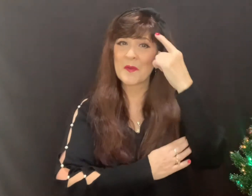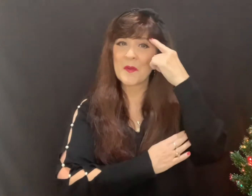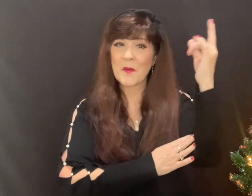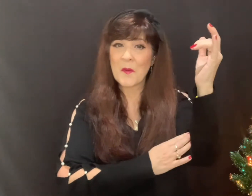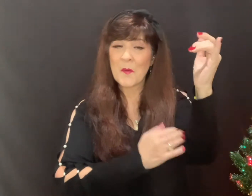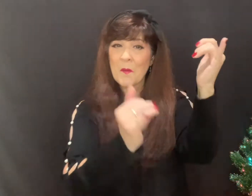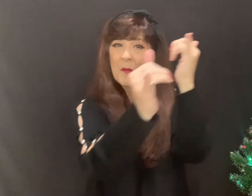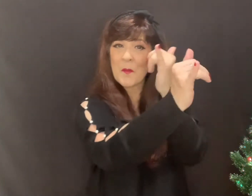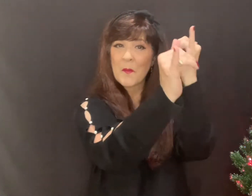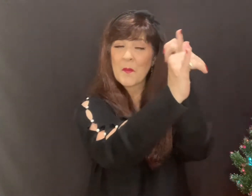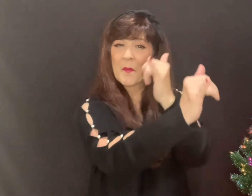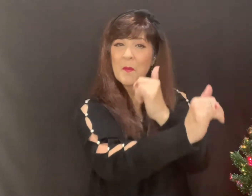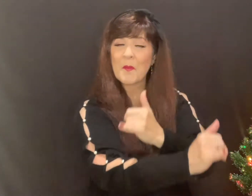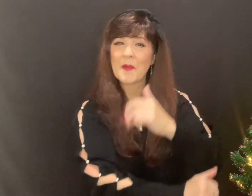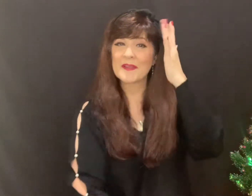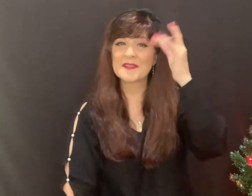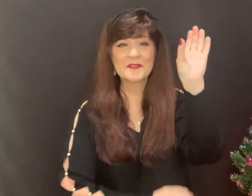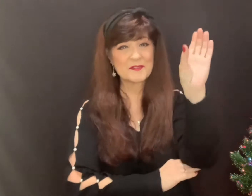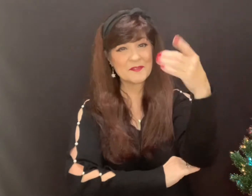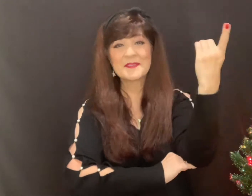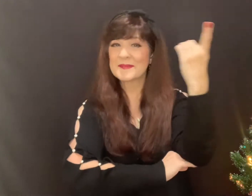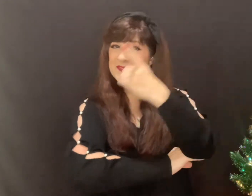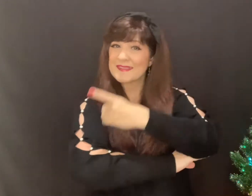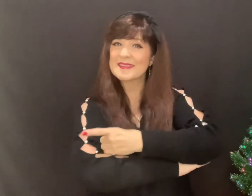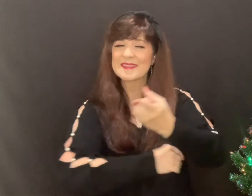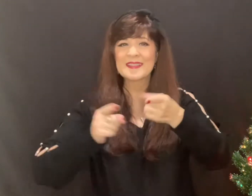because of Christmas Day.